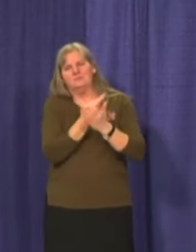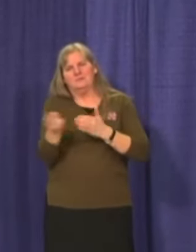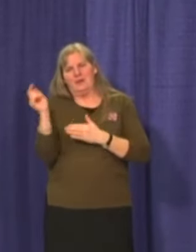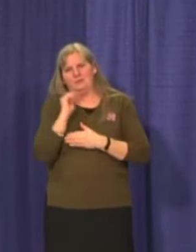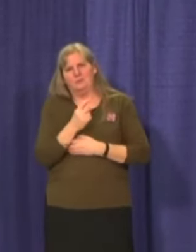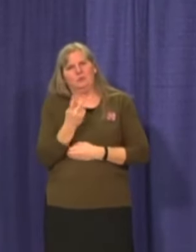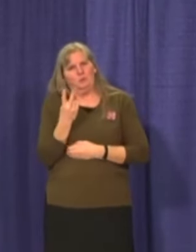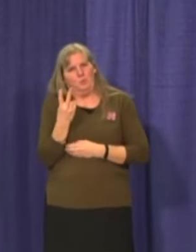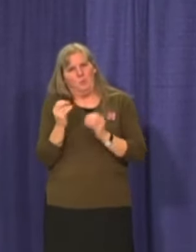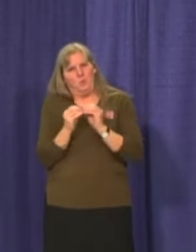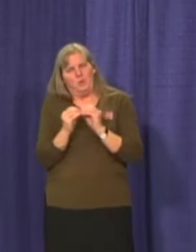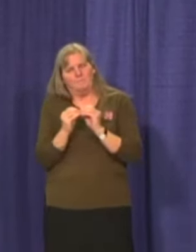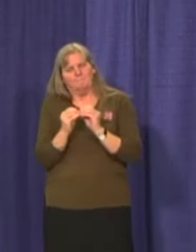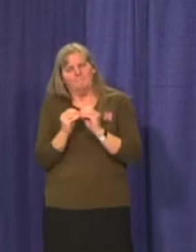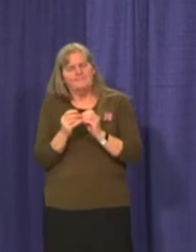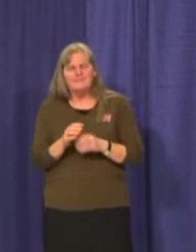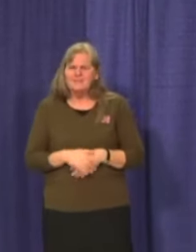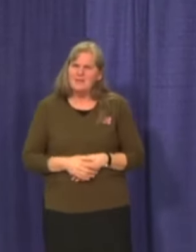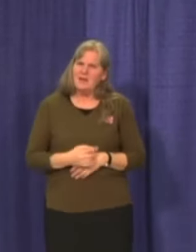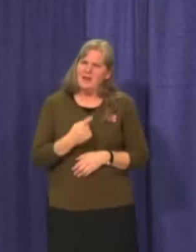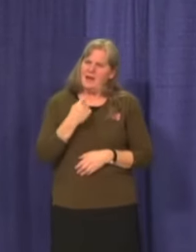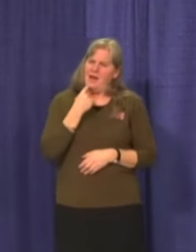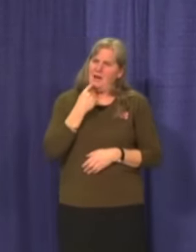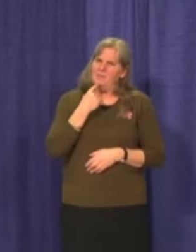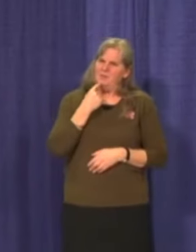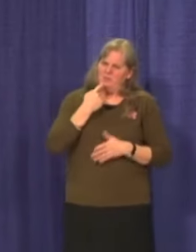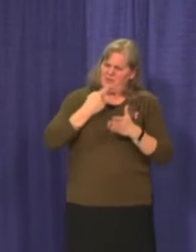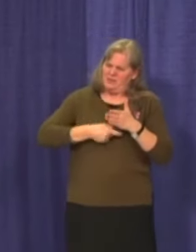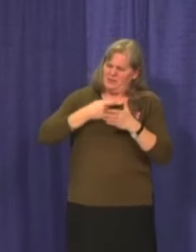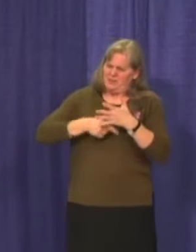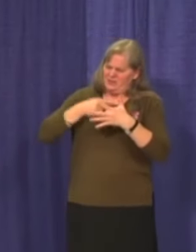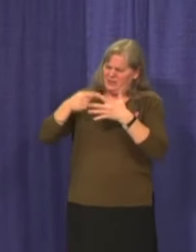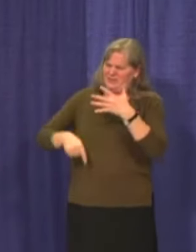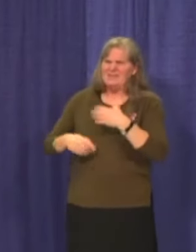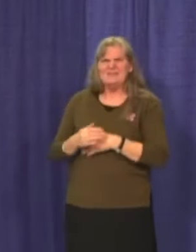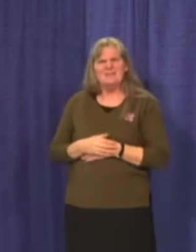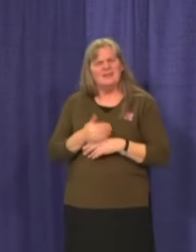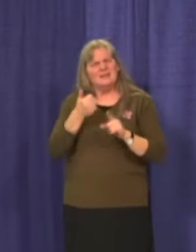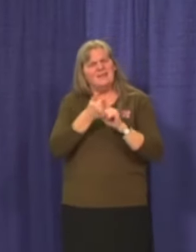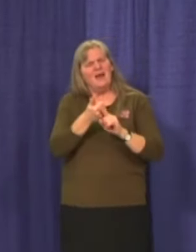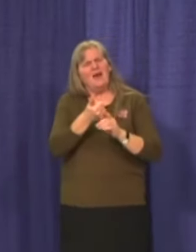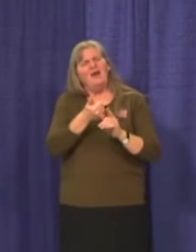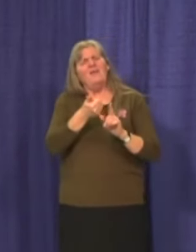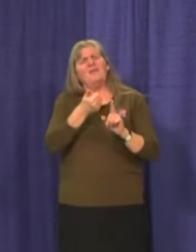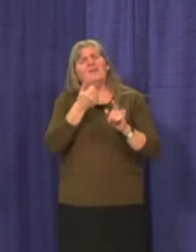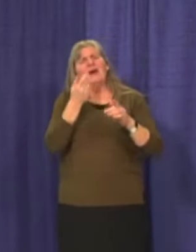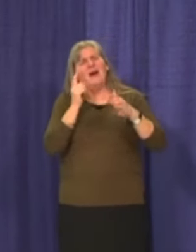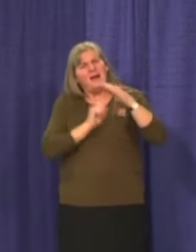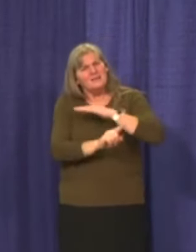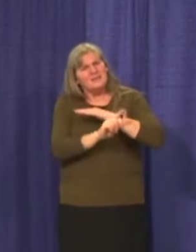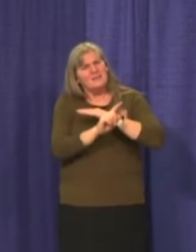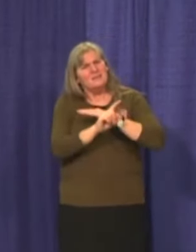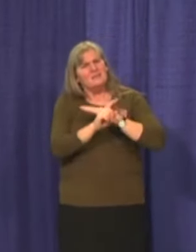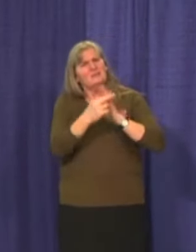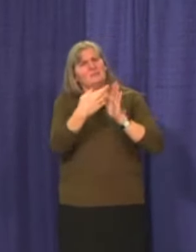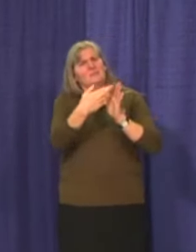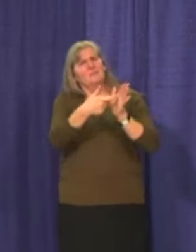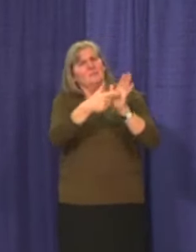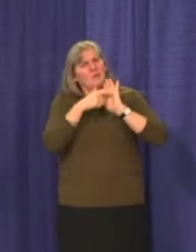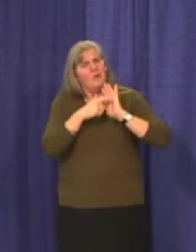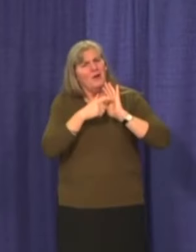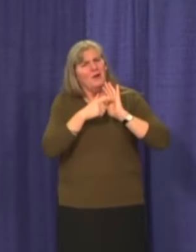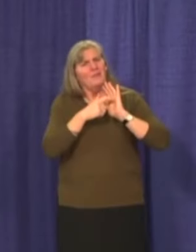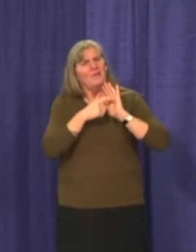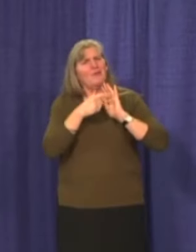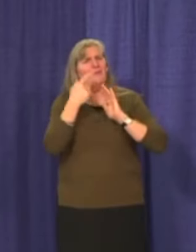Any of these charges are disappointing and concerning. The self-isolation requirements are in place to prevent the spread